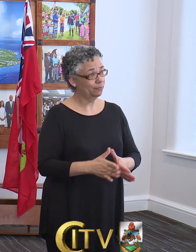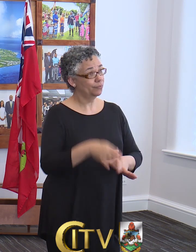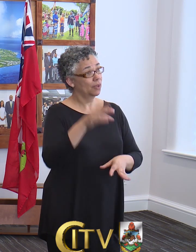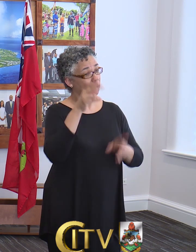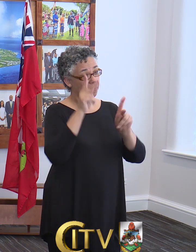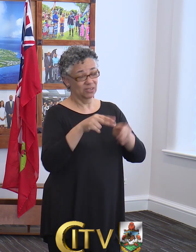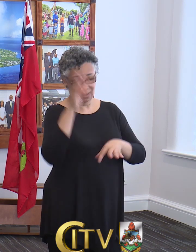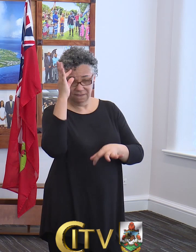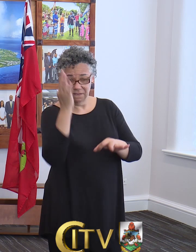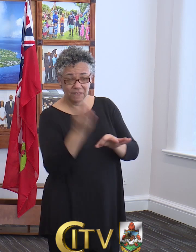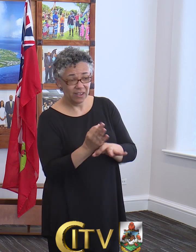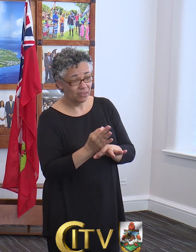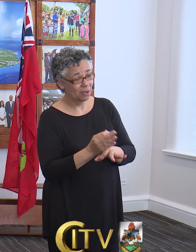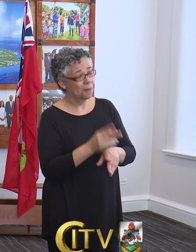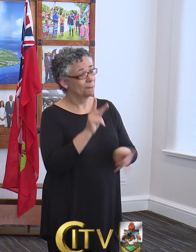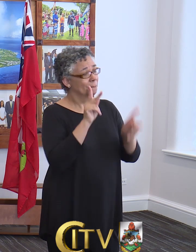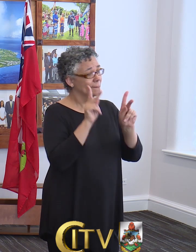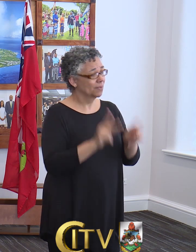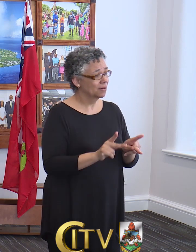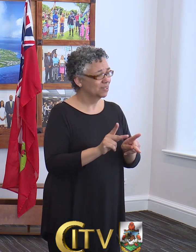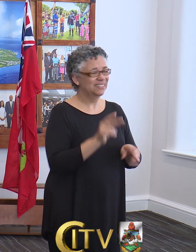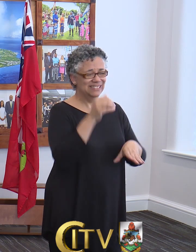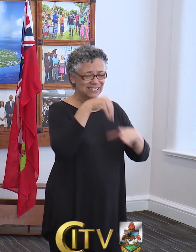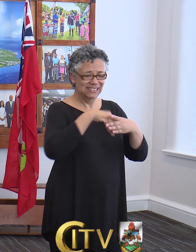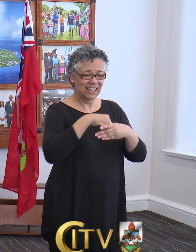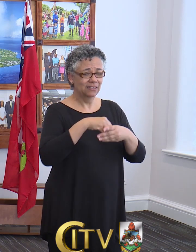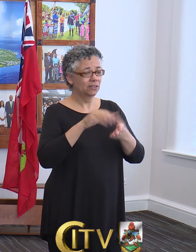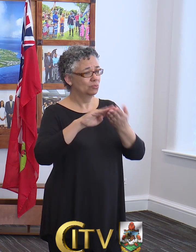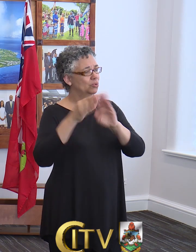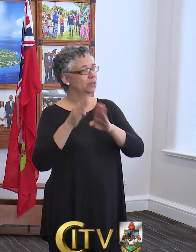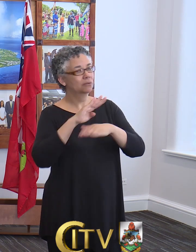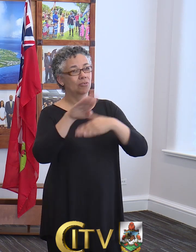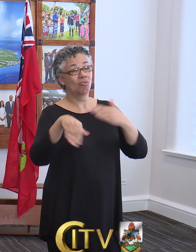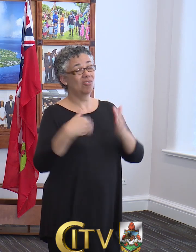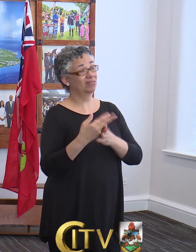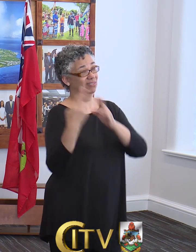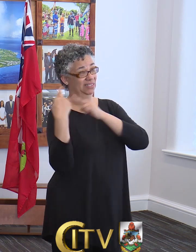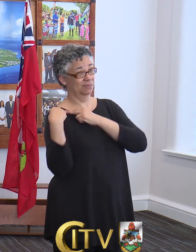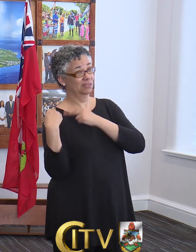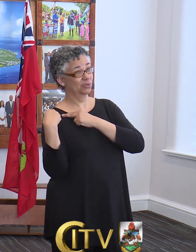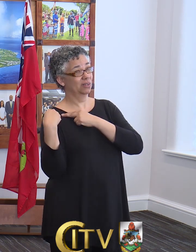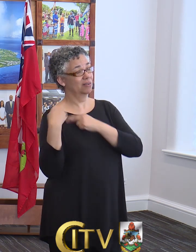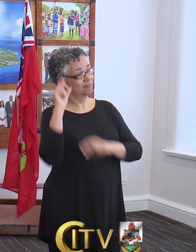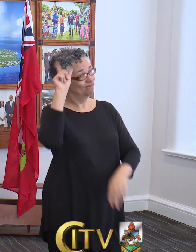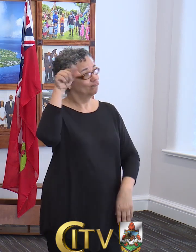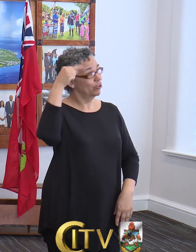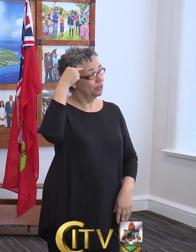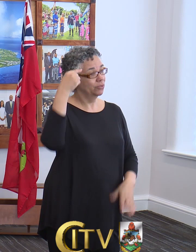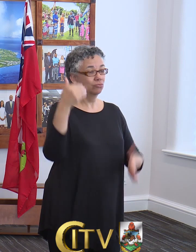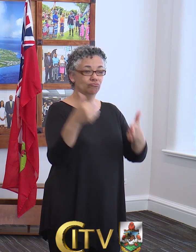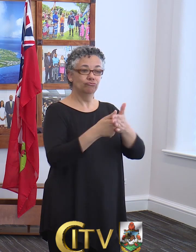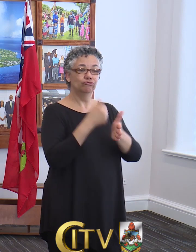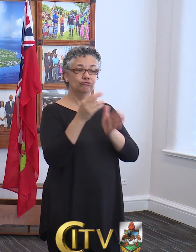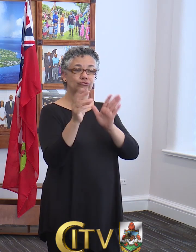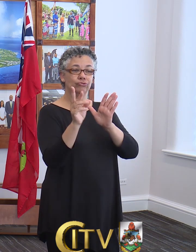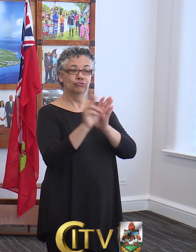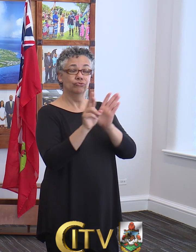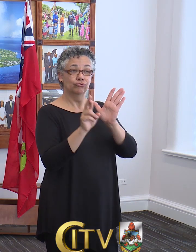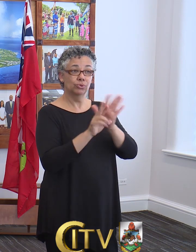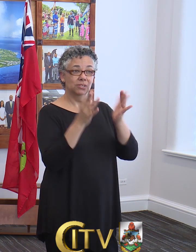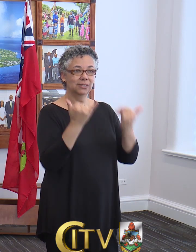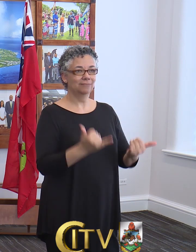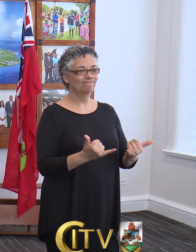persons inside the community, all of us have a role to play. And the government, with the new regulations that were issued today,